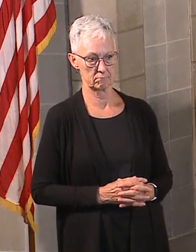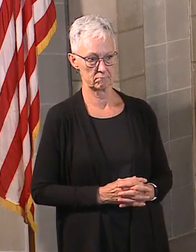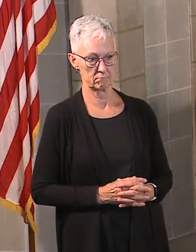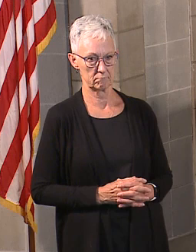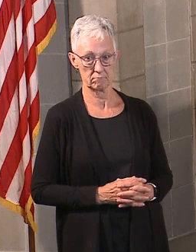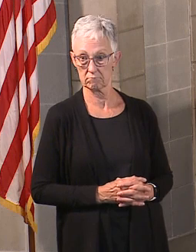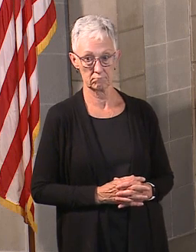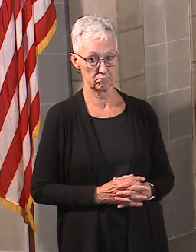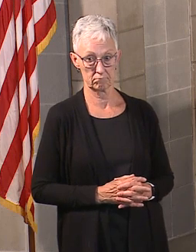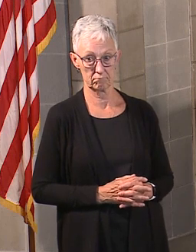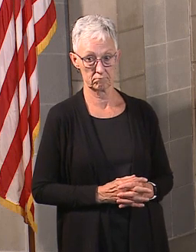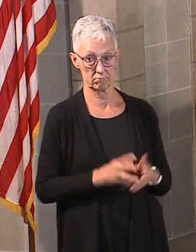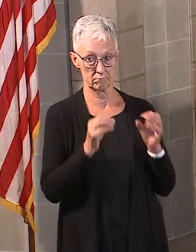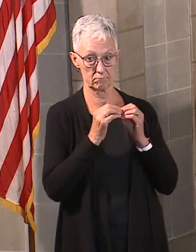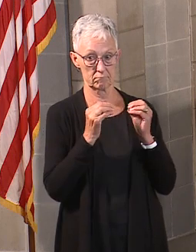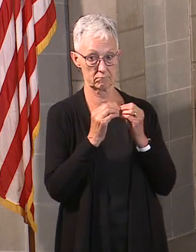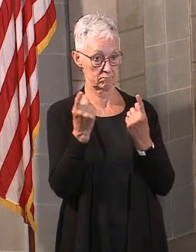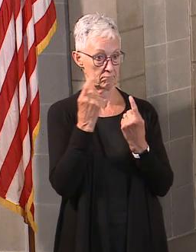All right, any other questions?